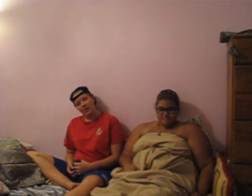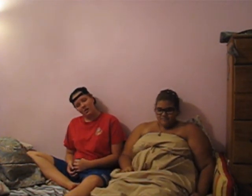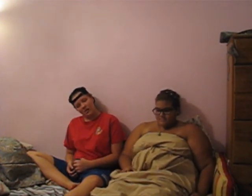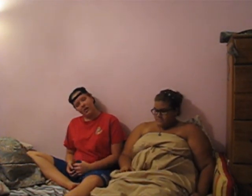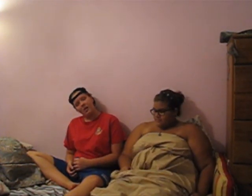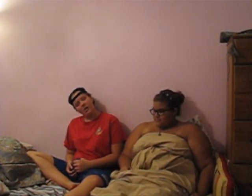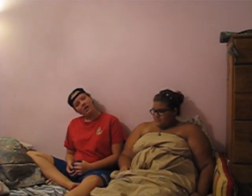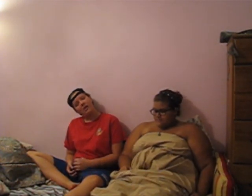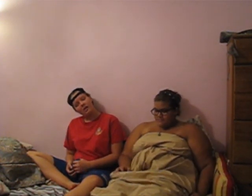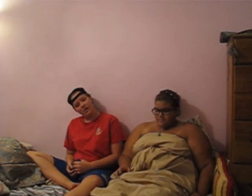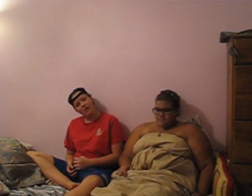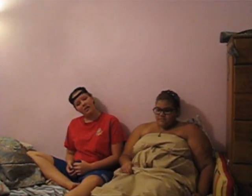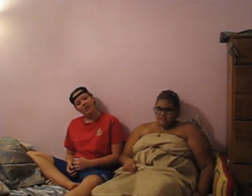It's just a